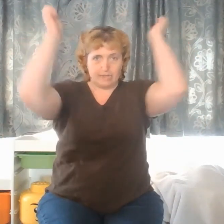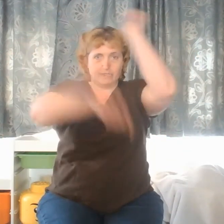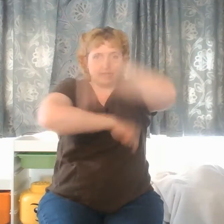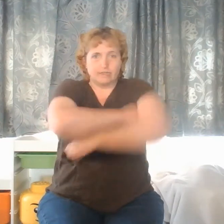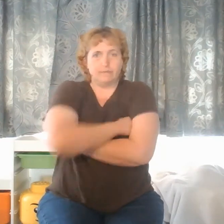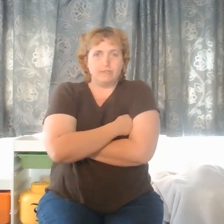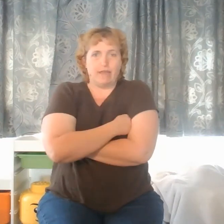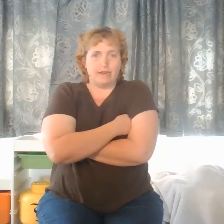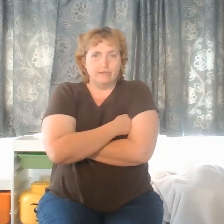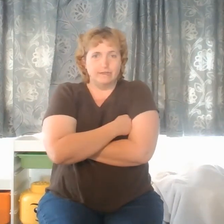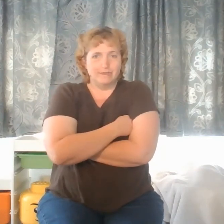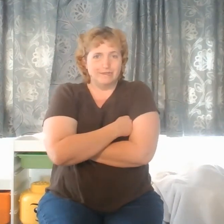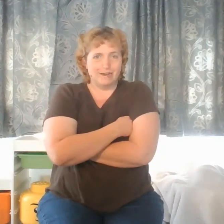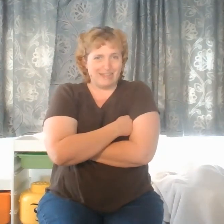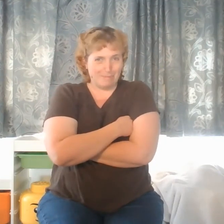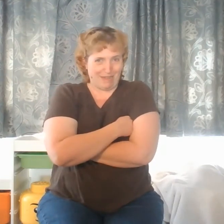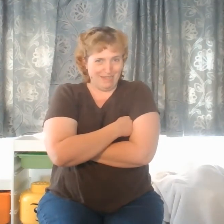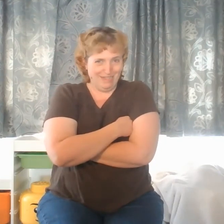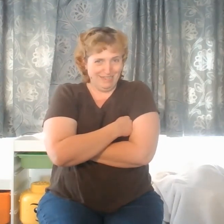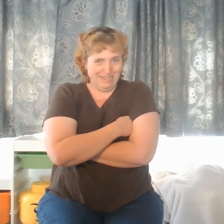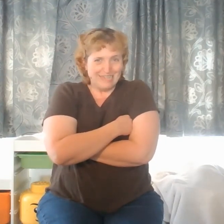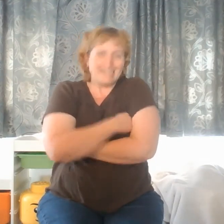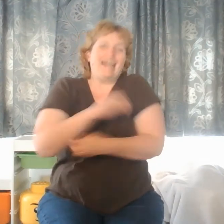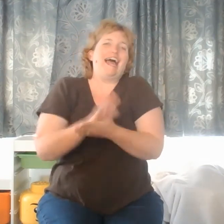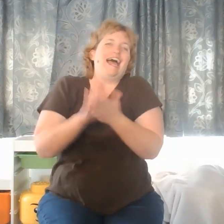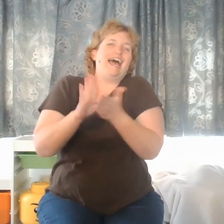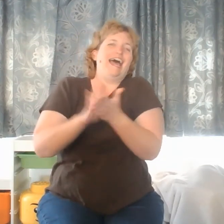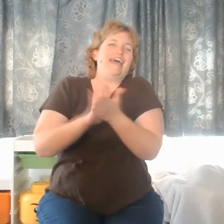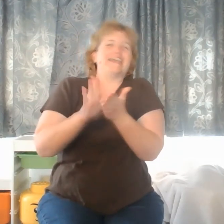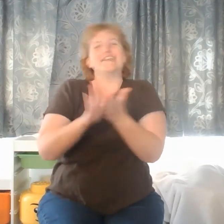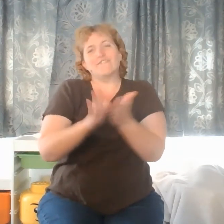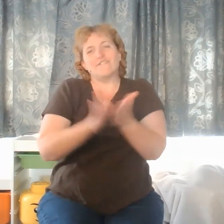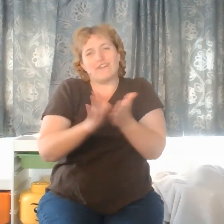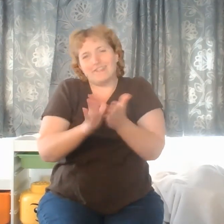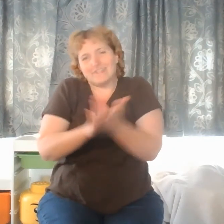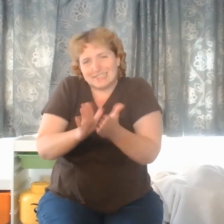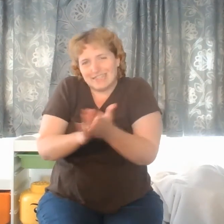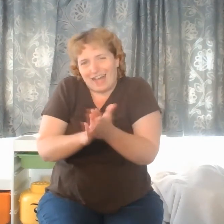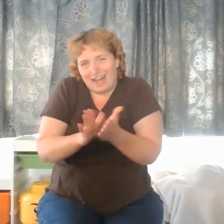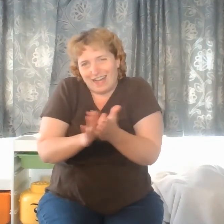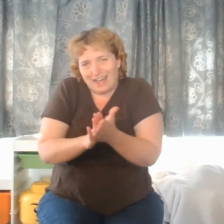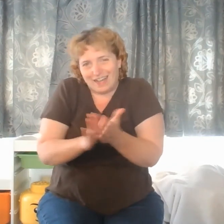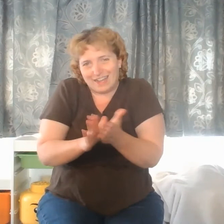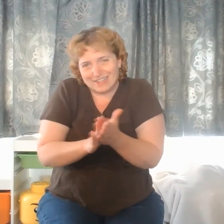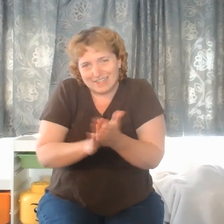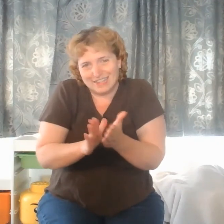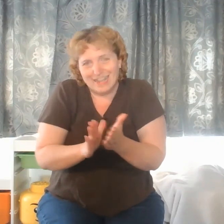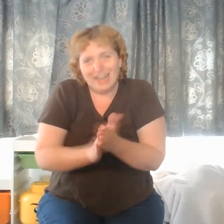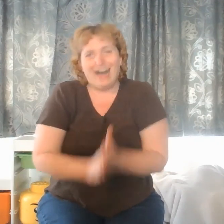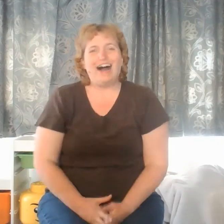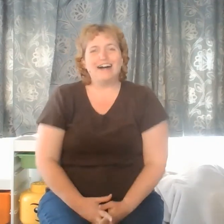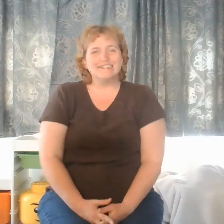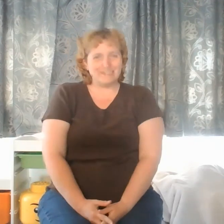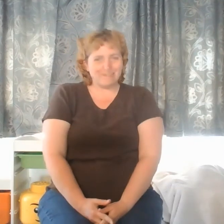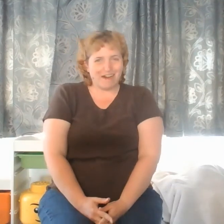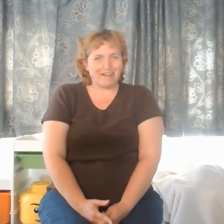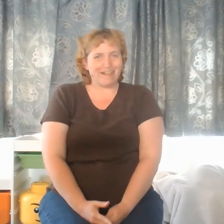and tuck them into bed. Are they in bed? Yay! Thank you for following along! I'll see you all